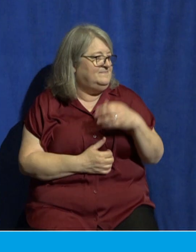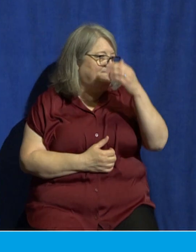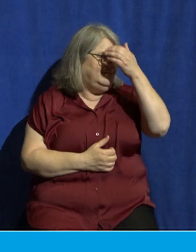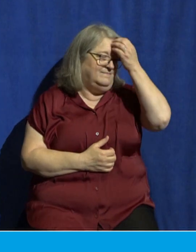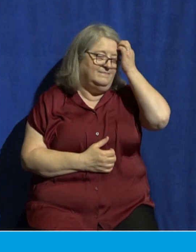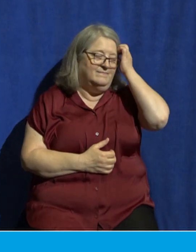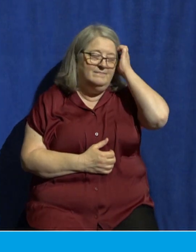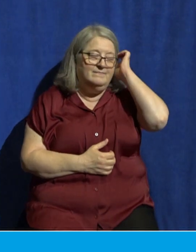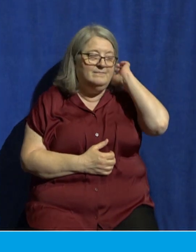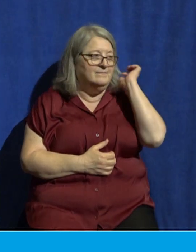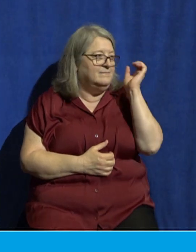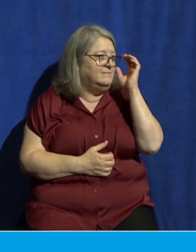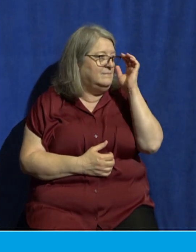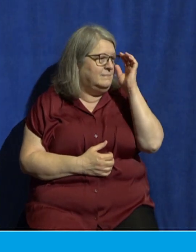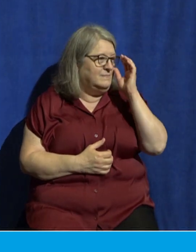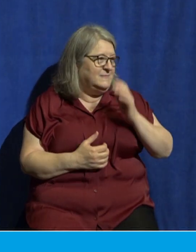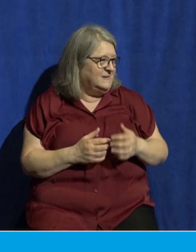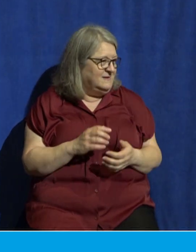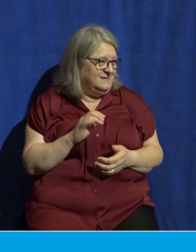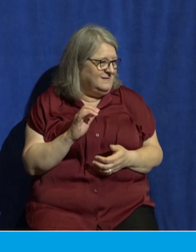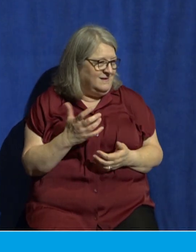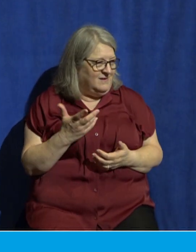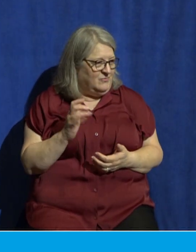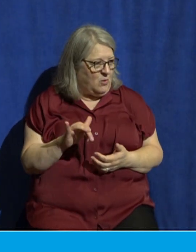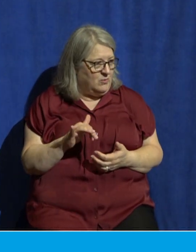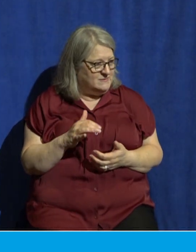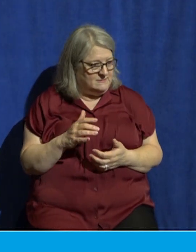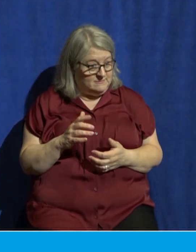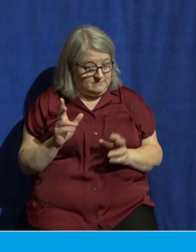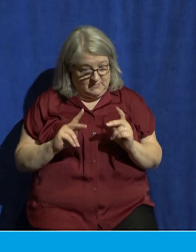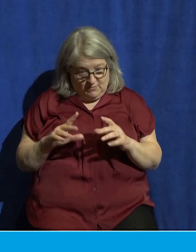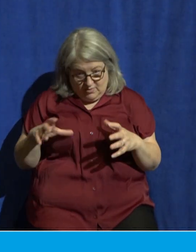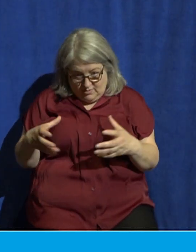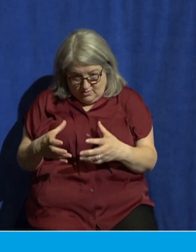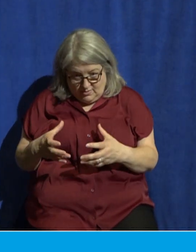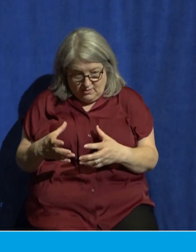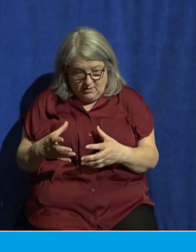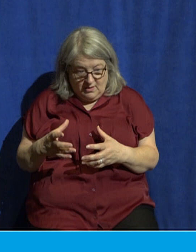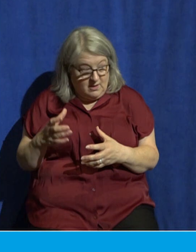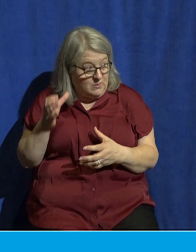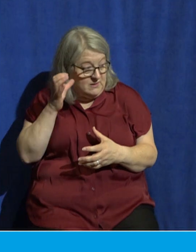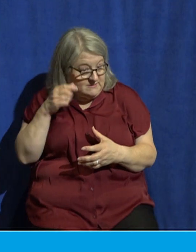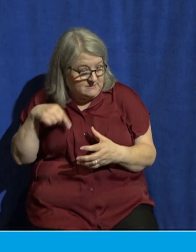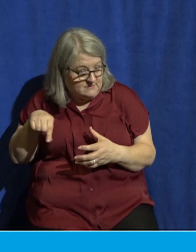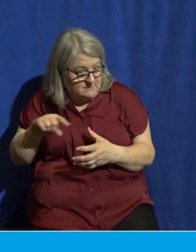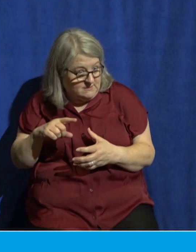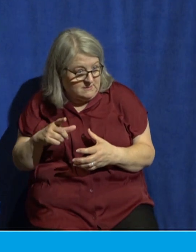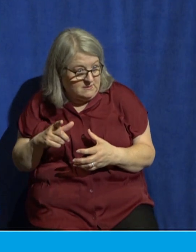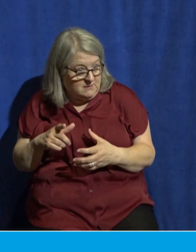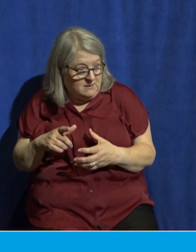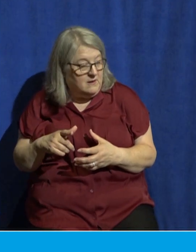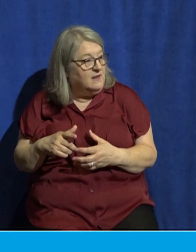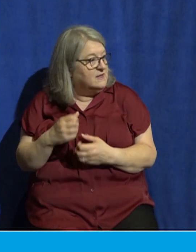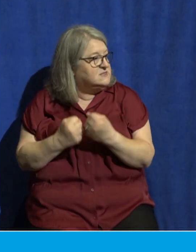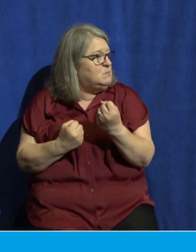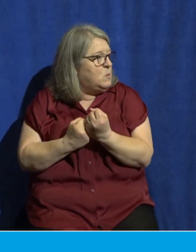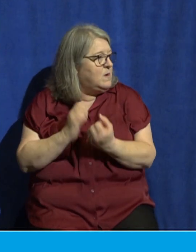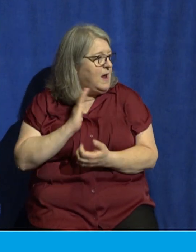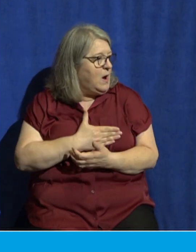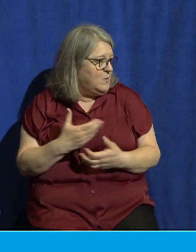that just already resonate and reinforce what we already fear and what we already believe. This is the culture of fear and